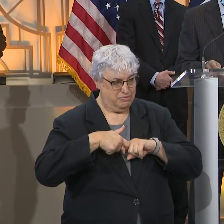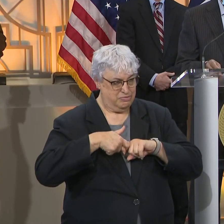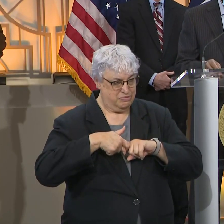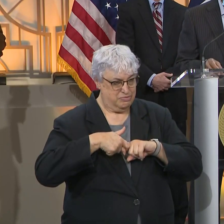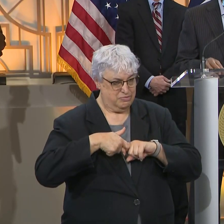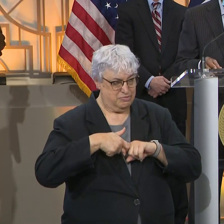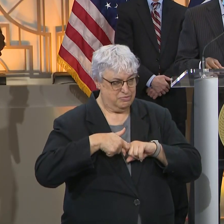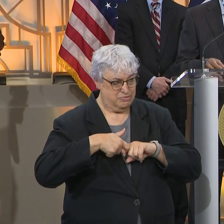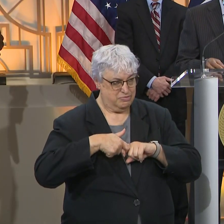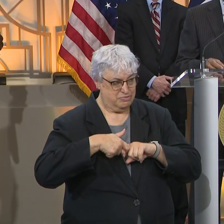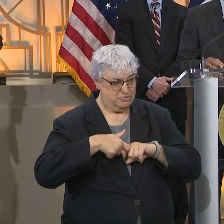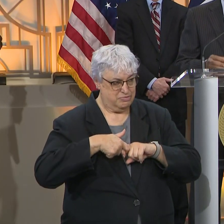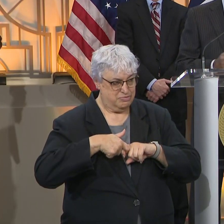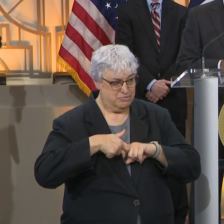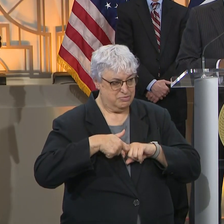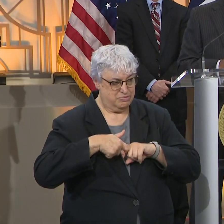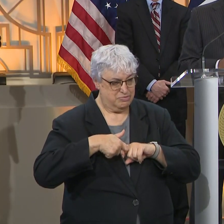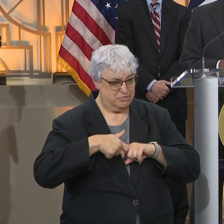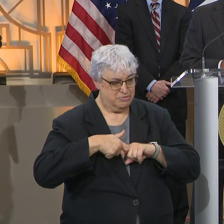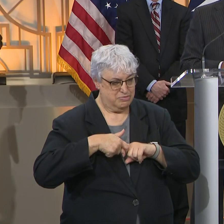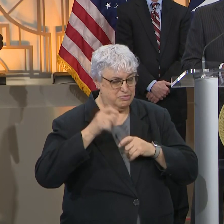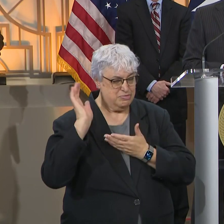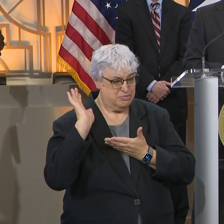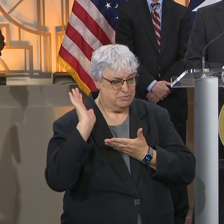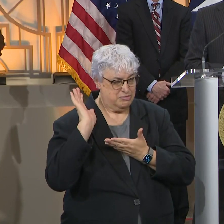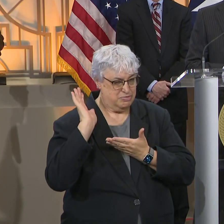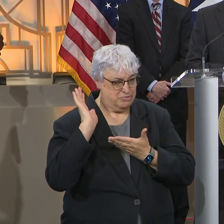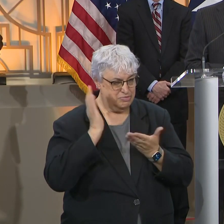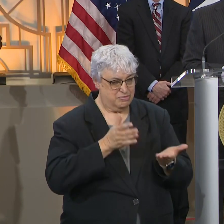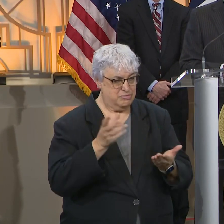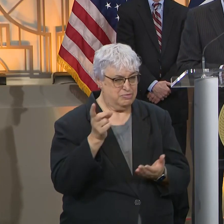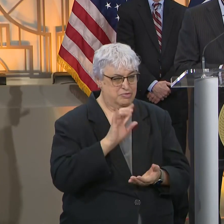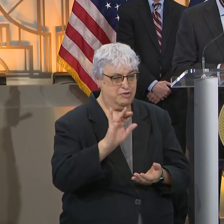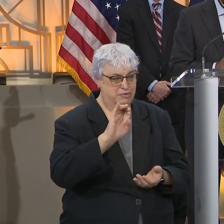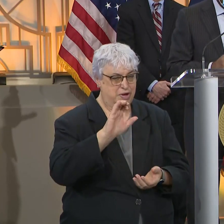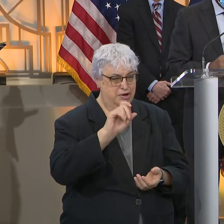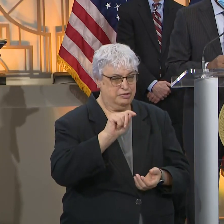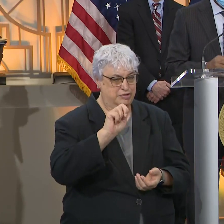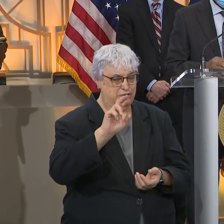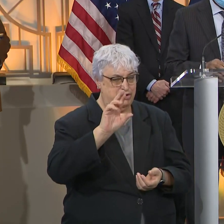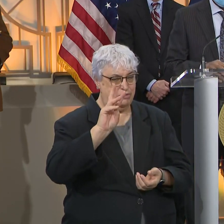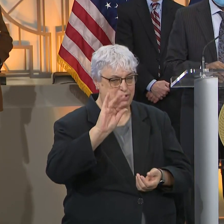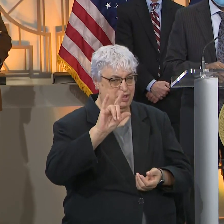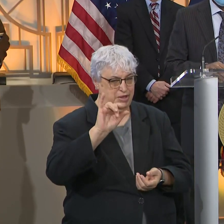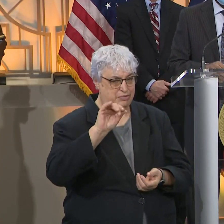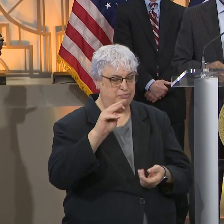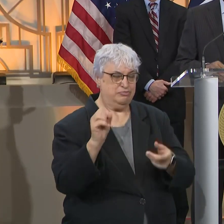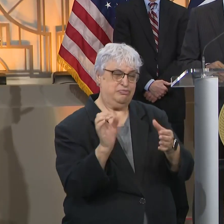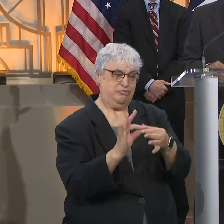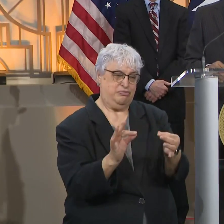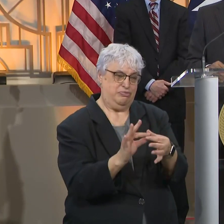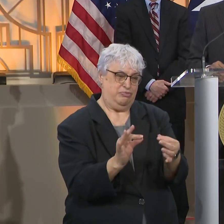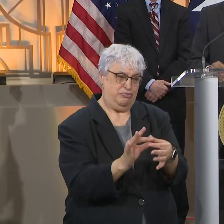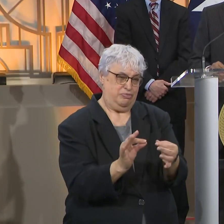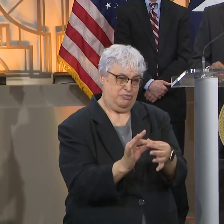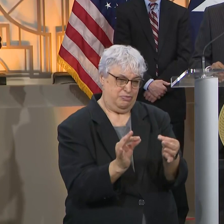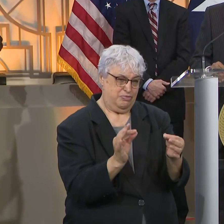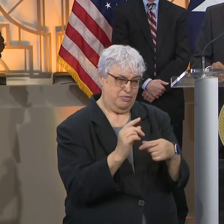bring up Director Williams first so he can talk about